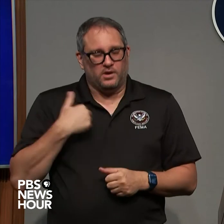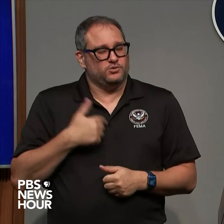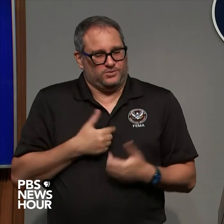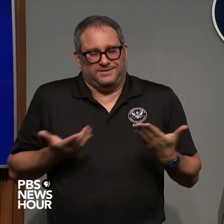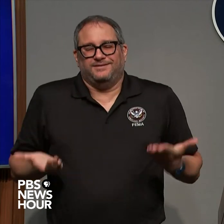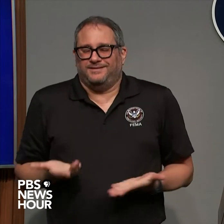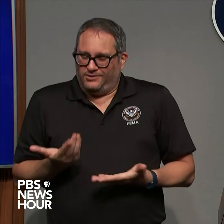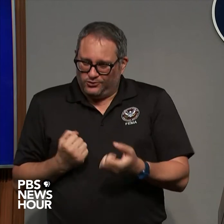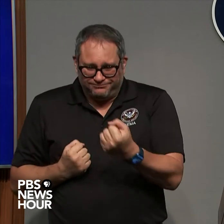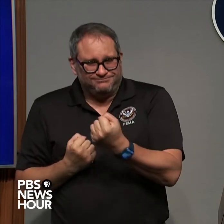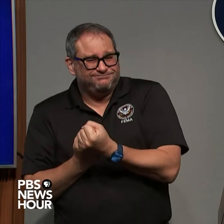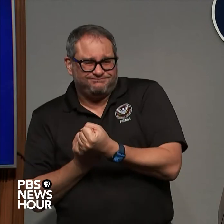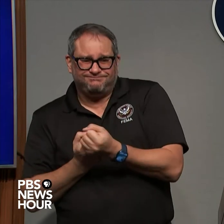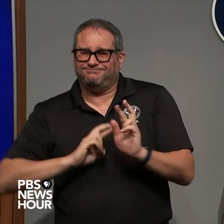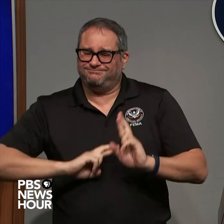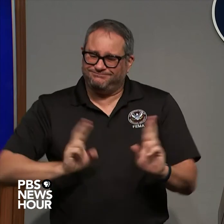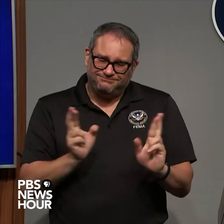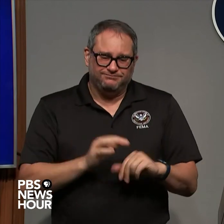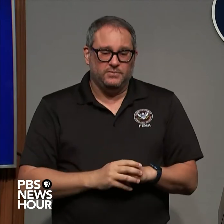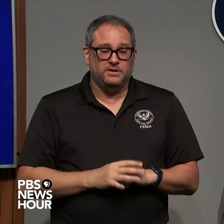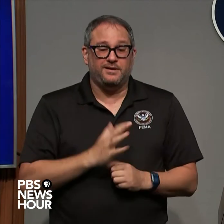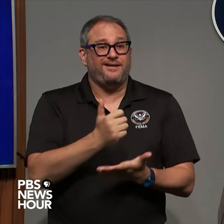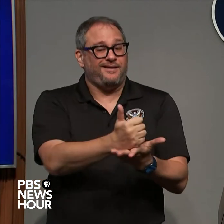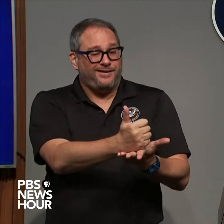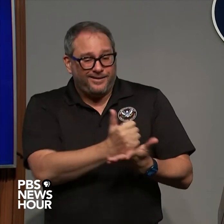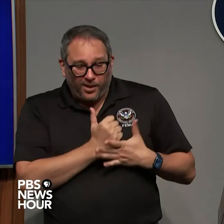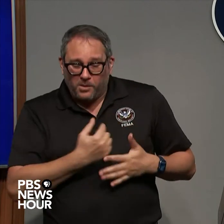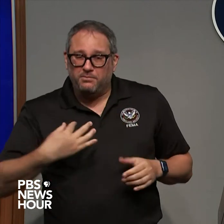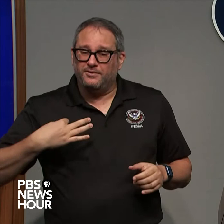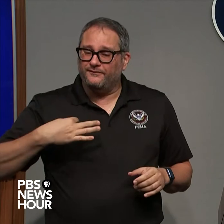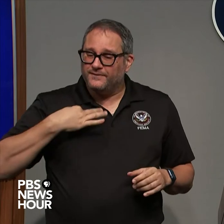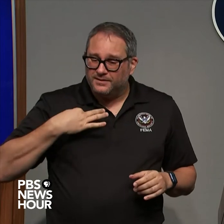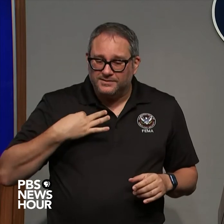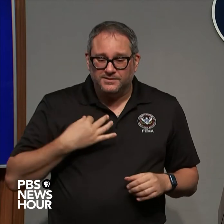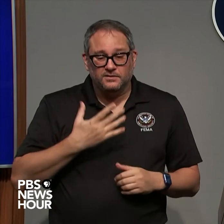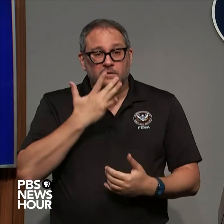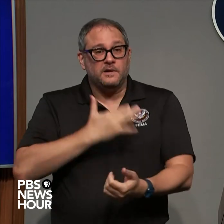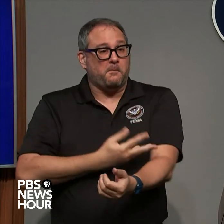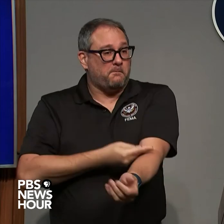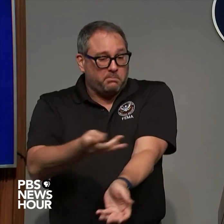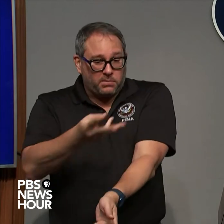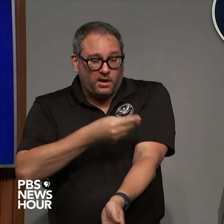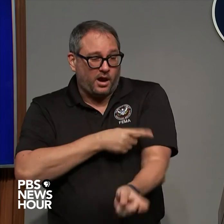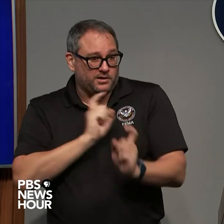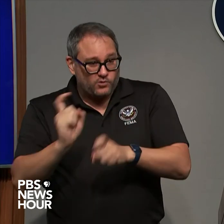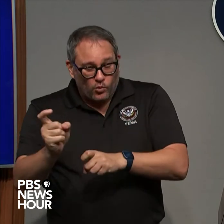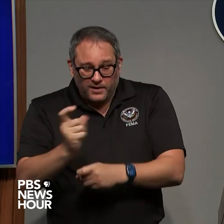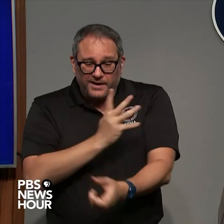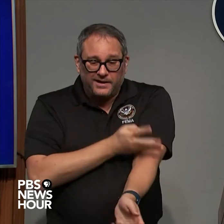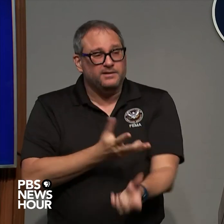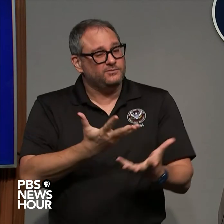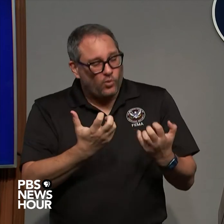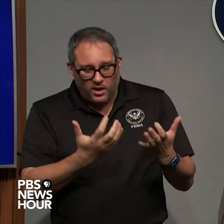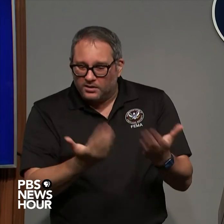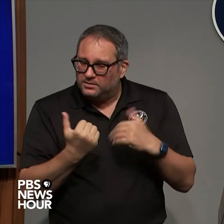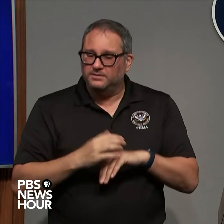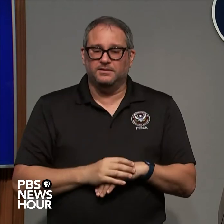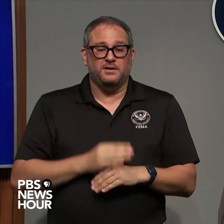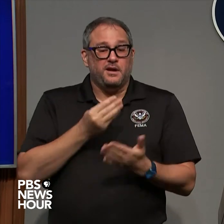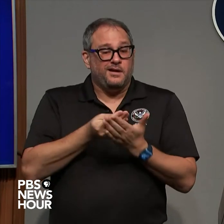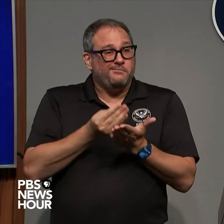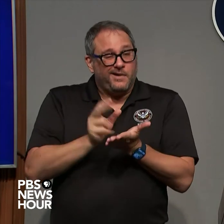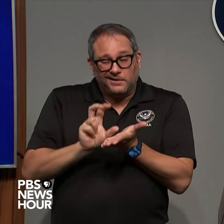help us you can volunteer you can donate blood or you can make a financial donation by going to redcross